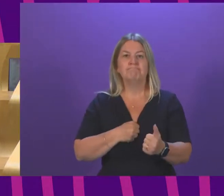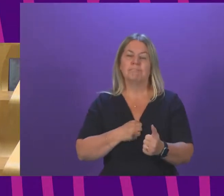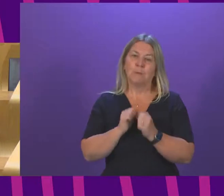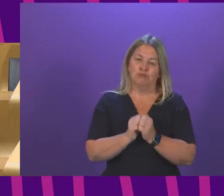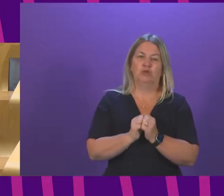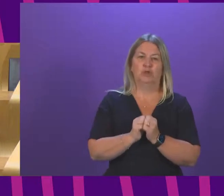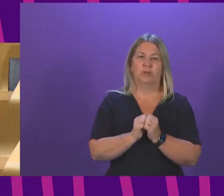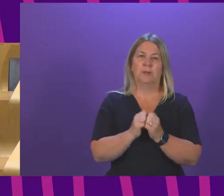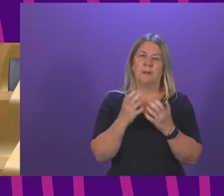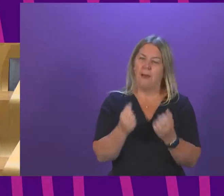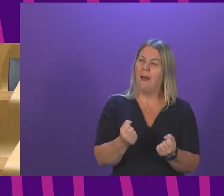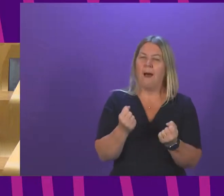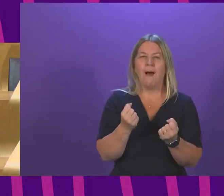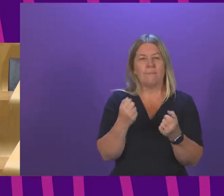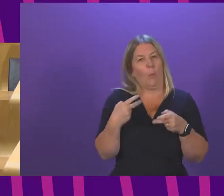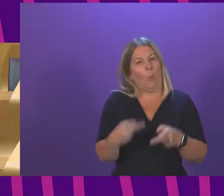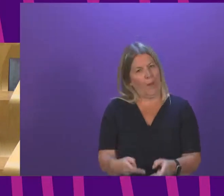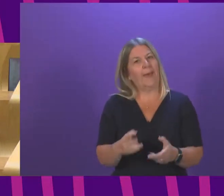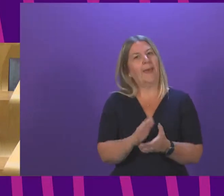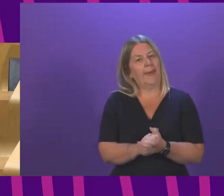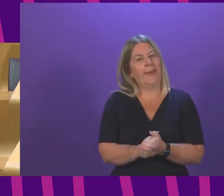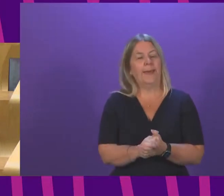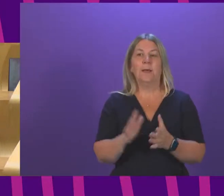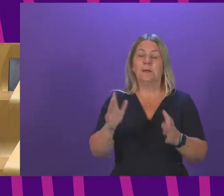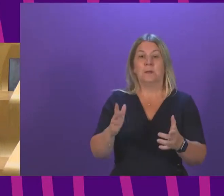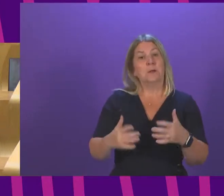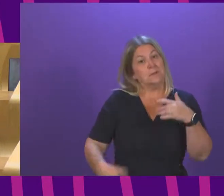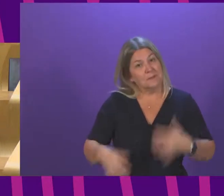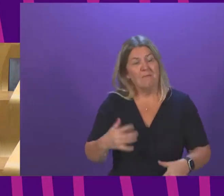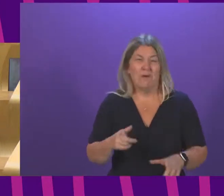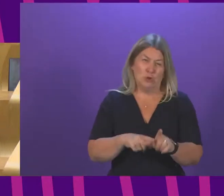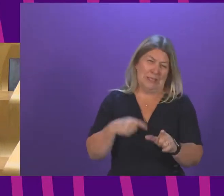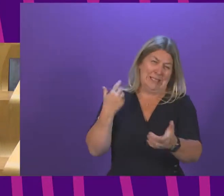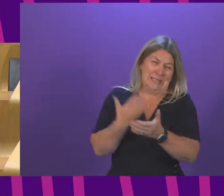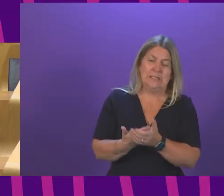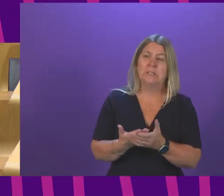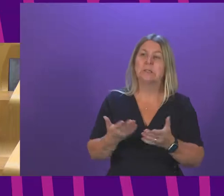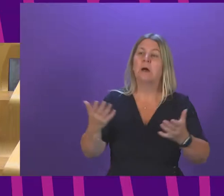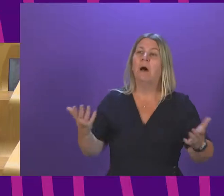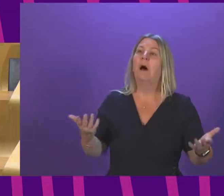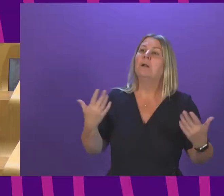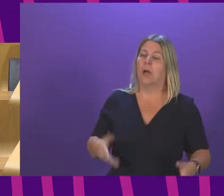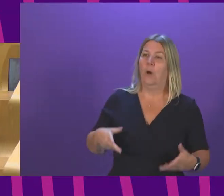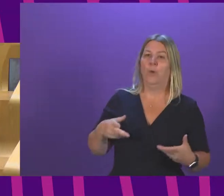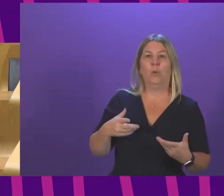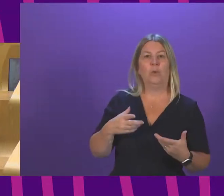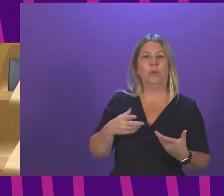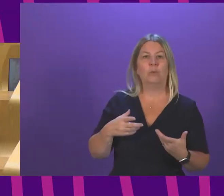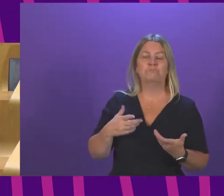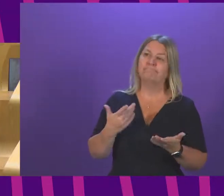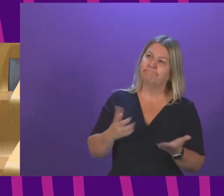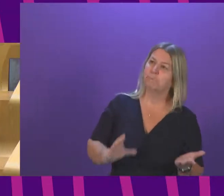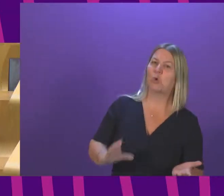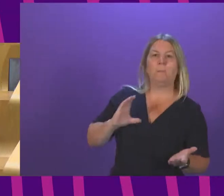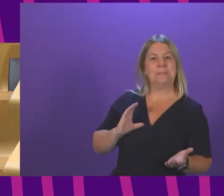seek some form of redress for their suffering to help them on the road to recovery. But I assure Mr Whittle that the